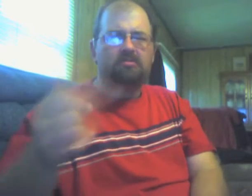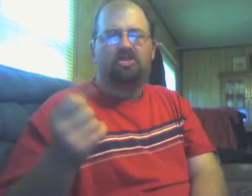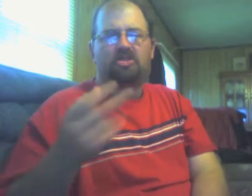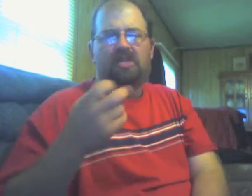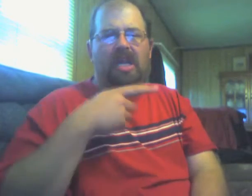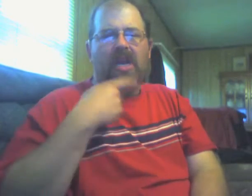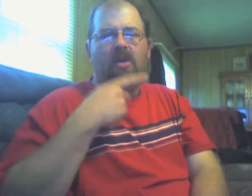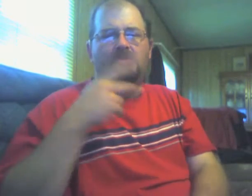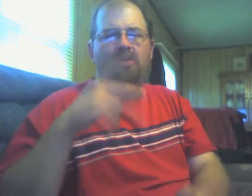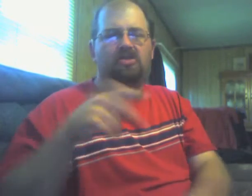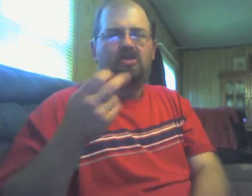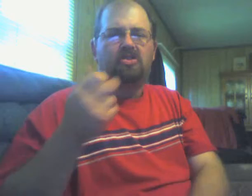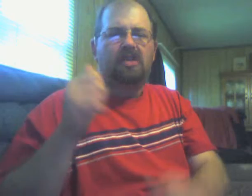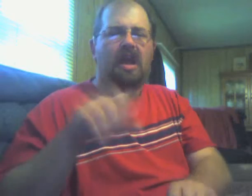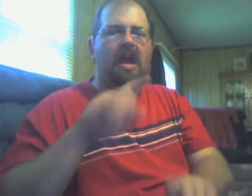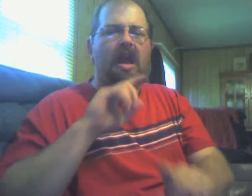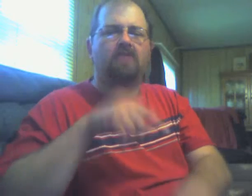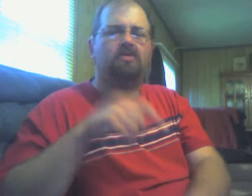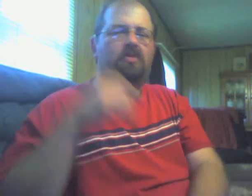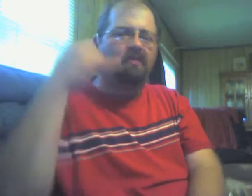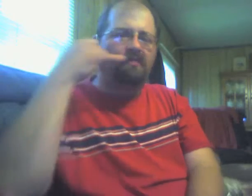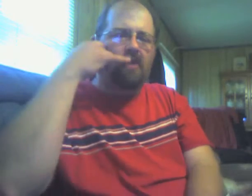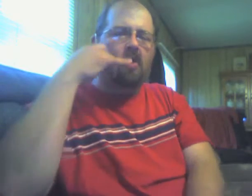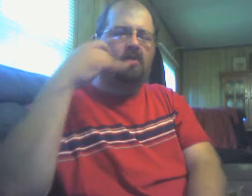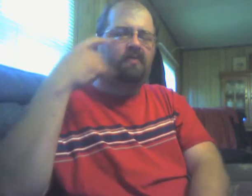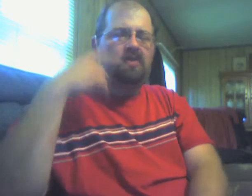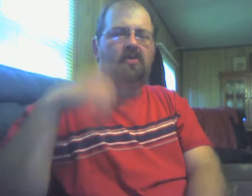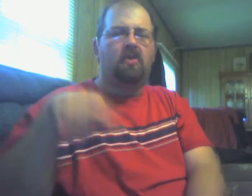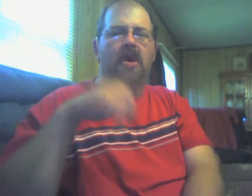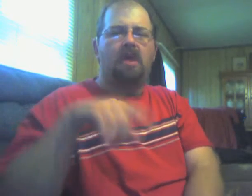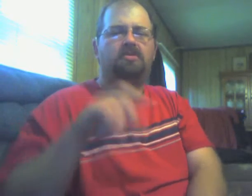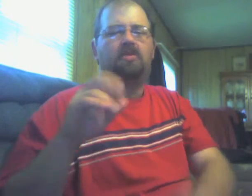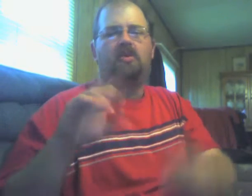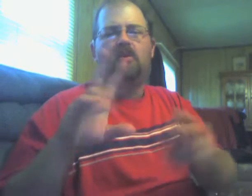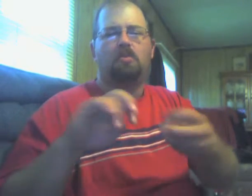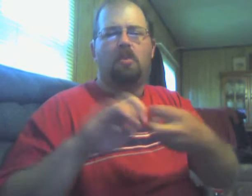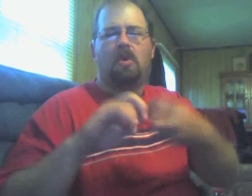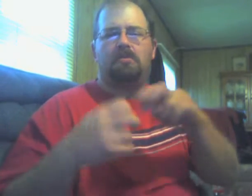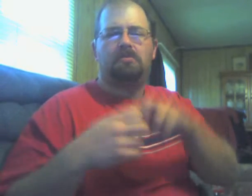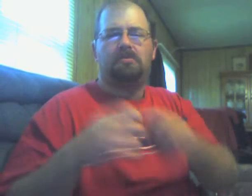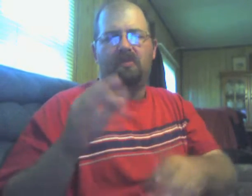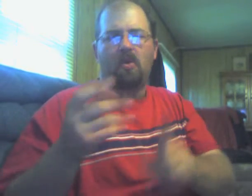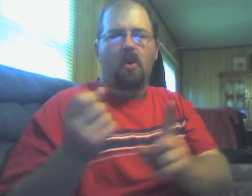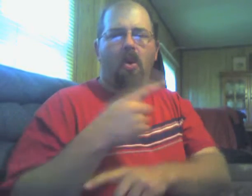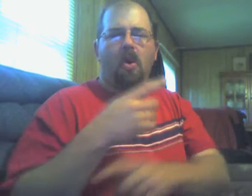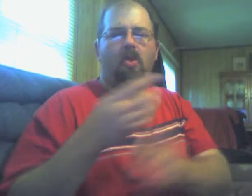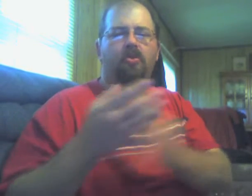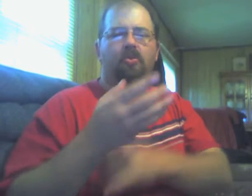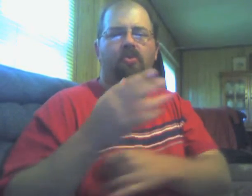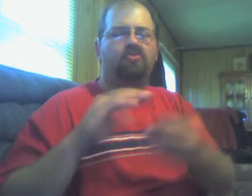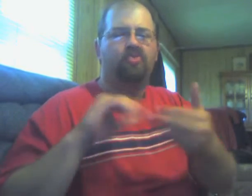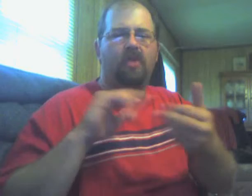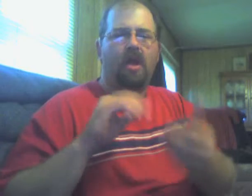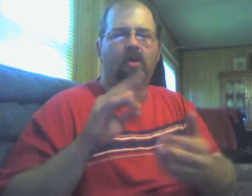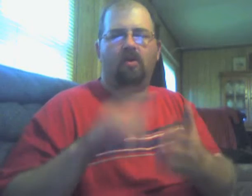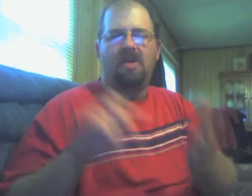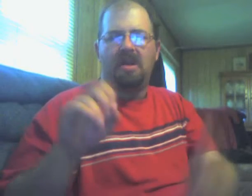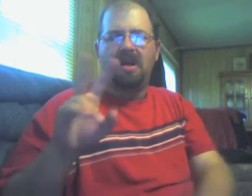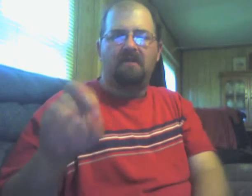the right thing to do. It's back. And it's beefed up. It's Applebee's 2 for 20 deal, now including real burgers. Get one